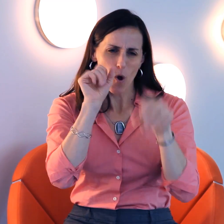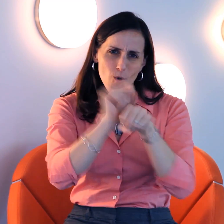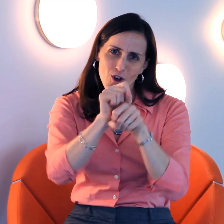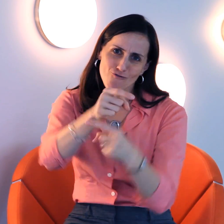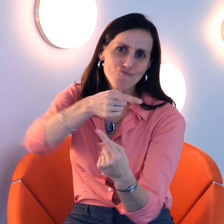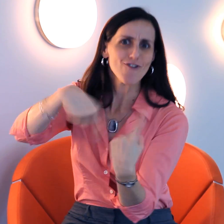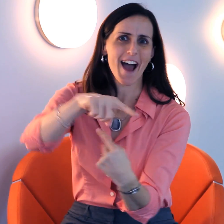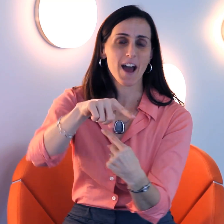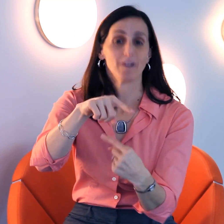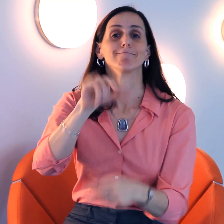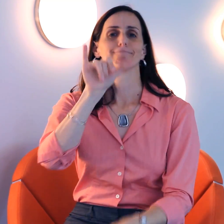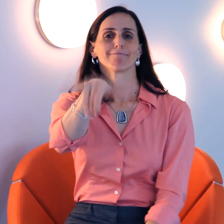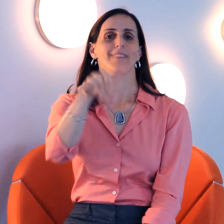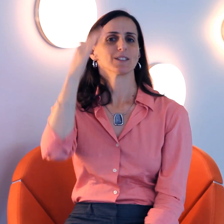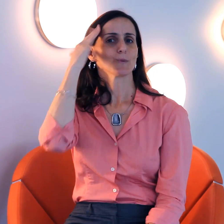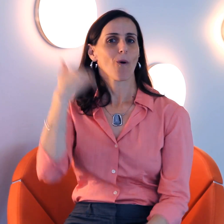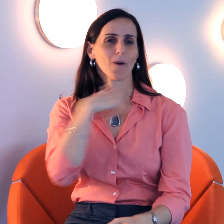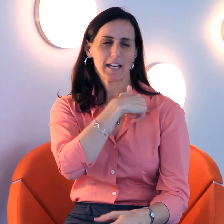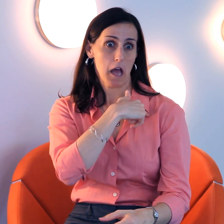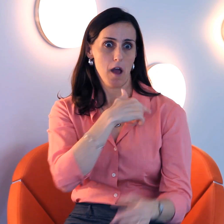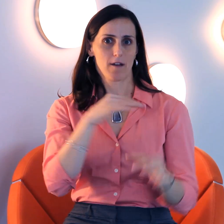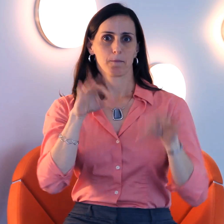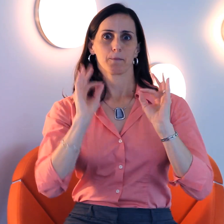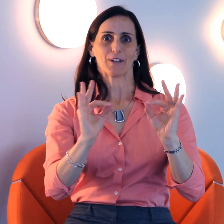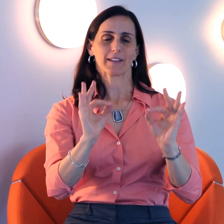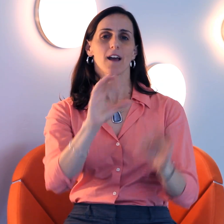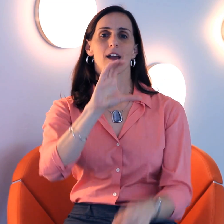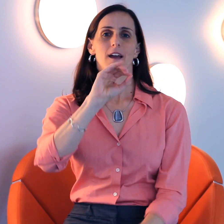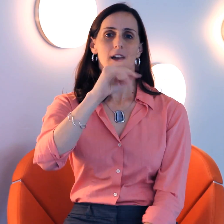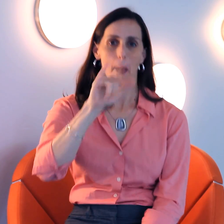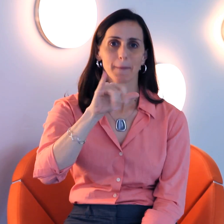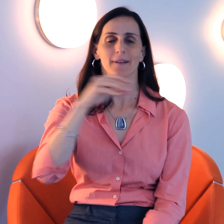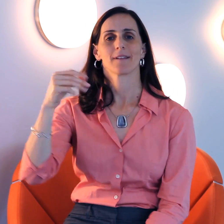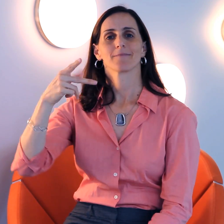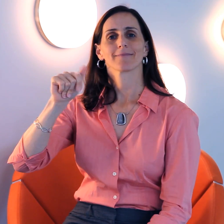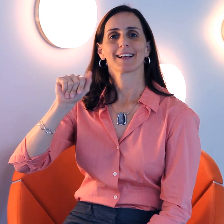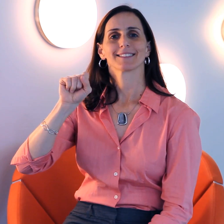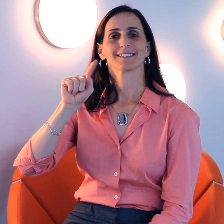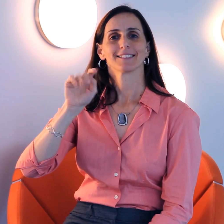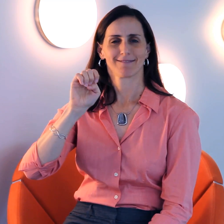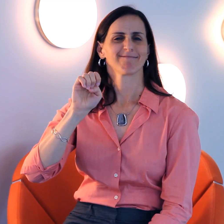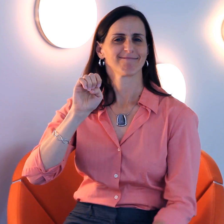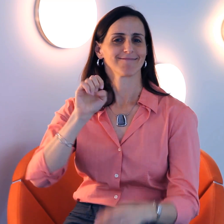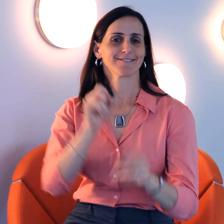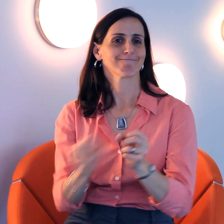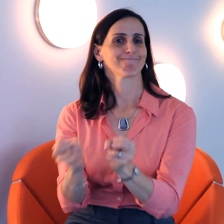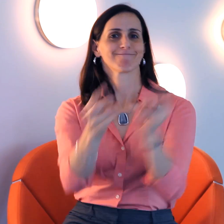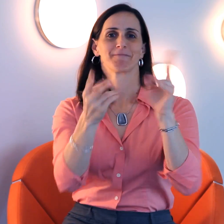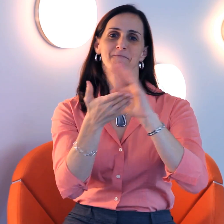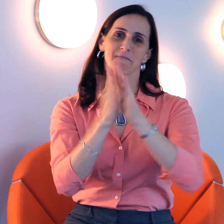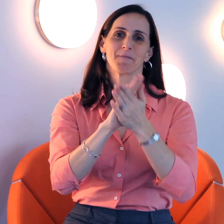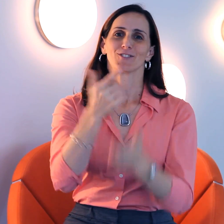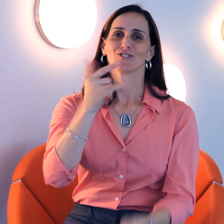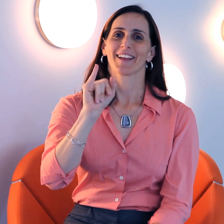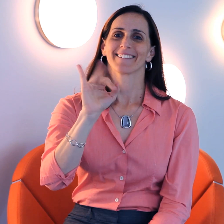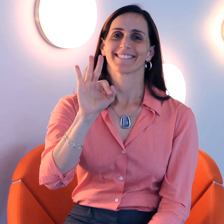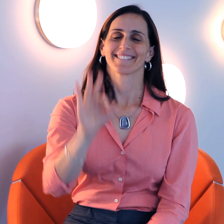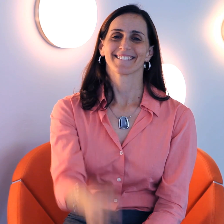initiative to come up with the best workaround available. Hence, all images are GIF-based using the copy and paste